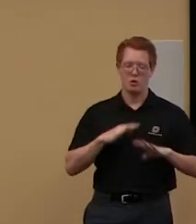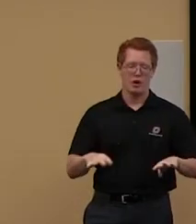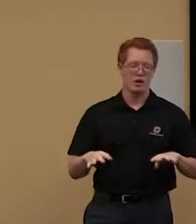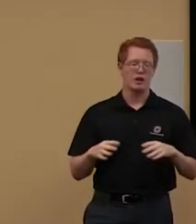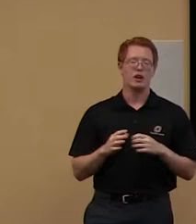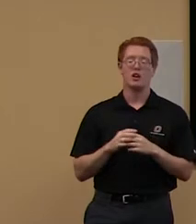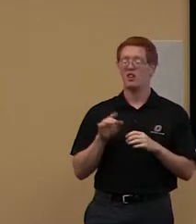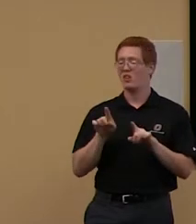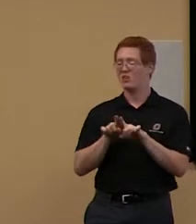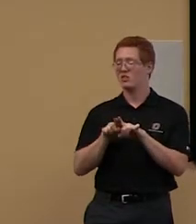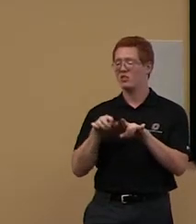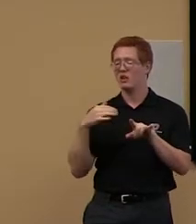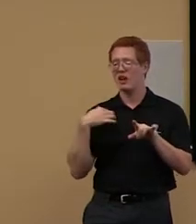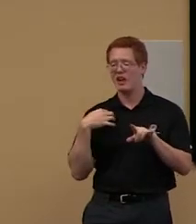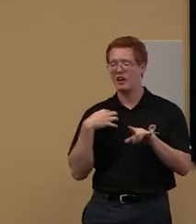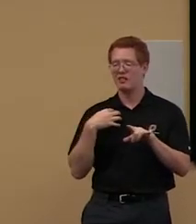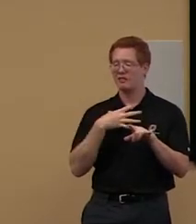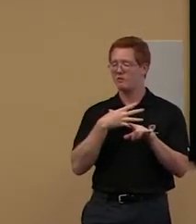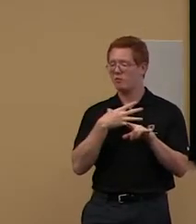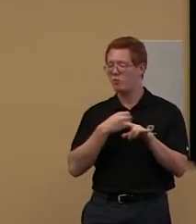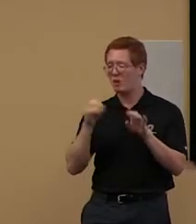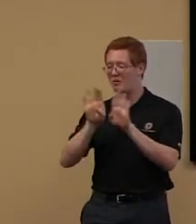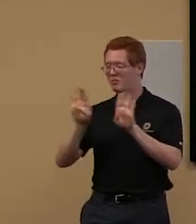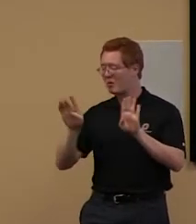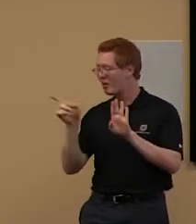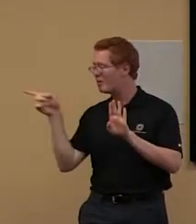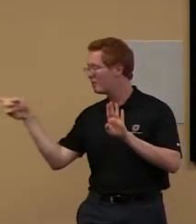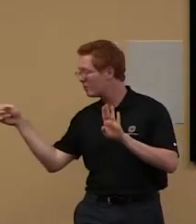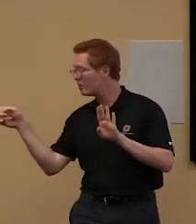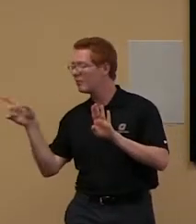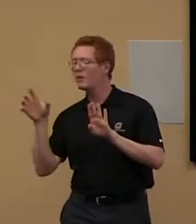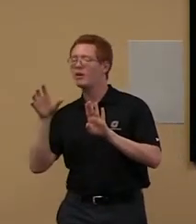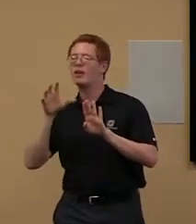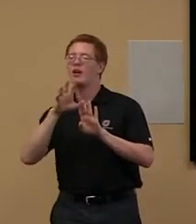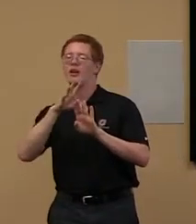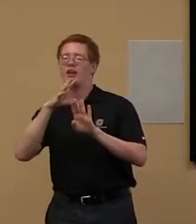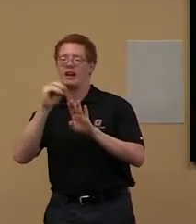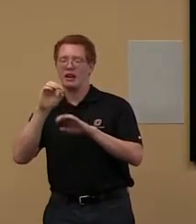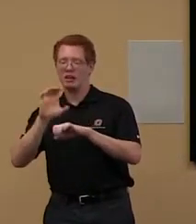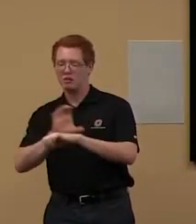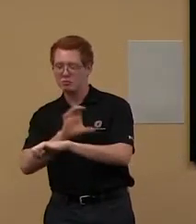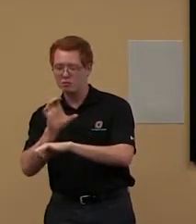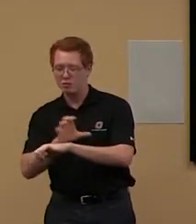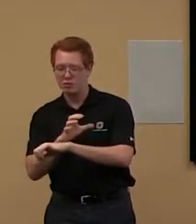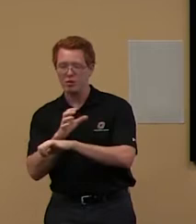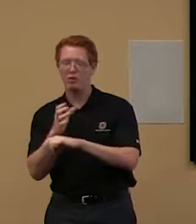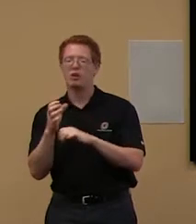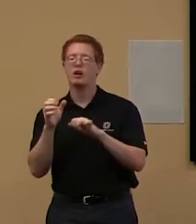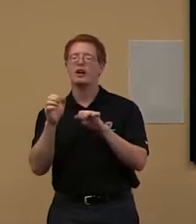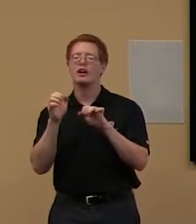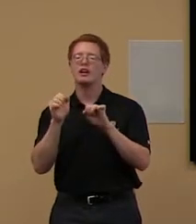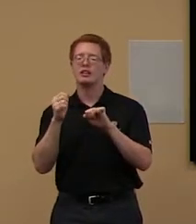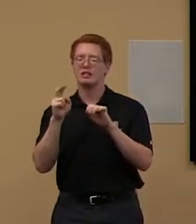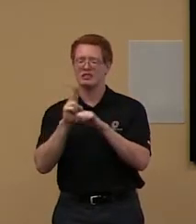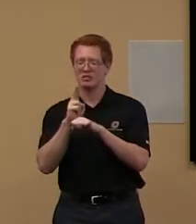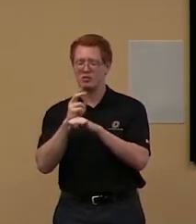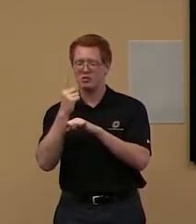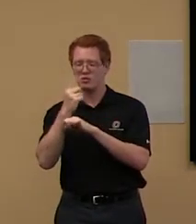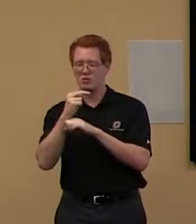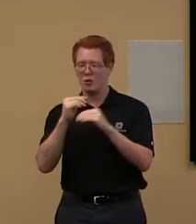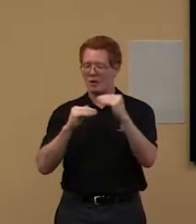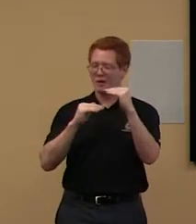whiteboard in, in the rooms as well. You can use those for up to three hours. But if nobody else wants it, you can renew it.